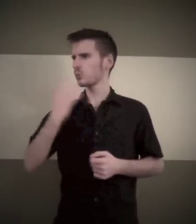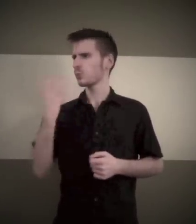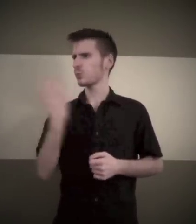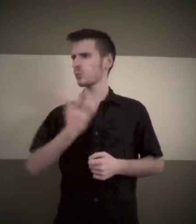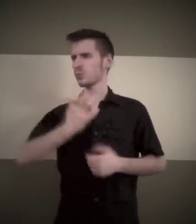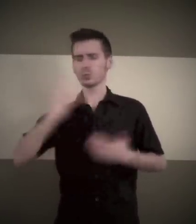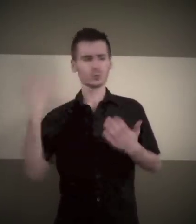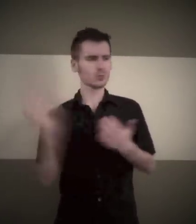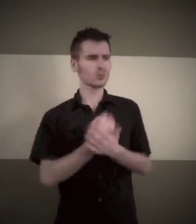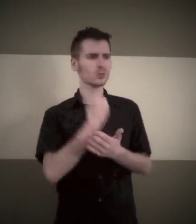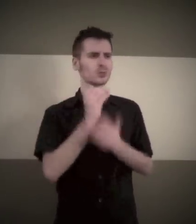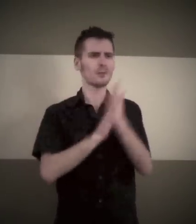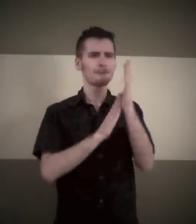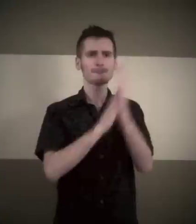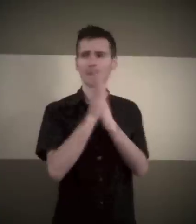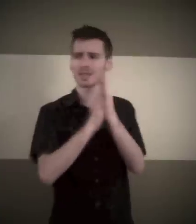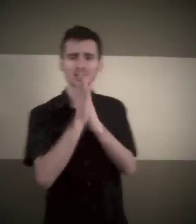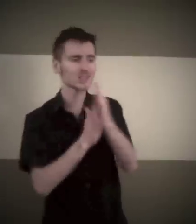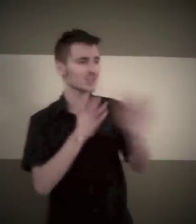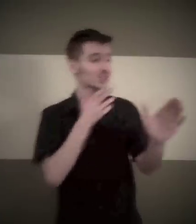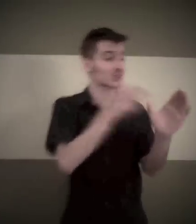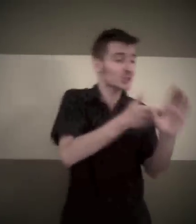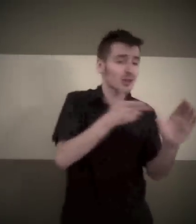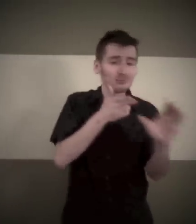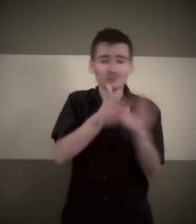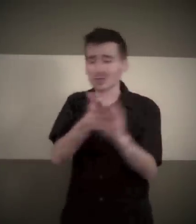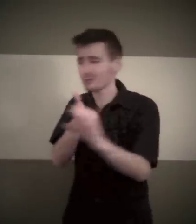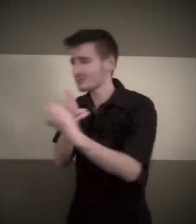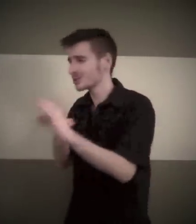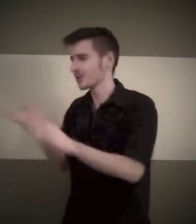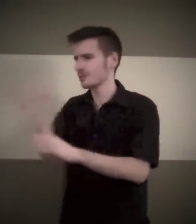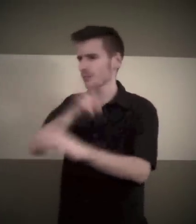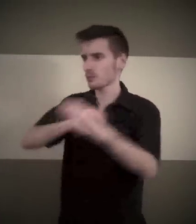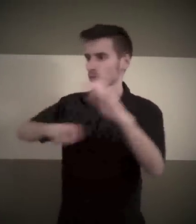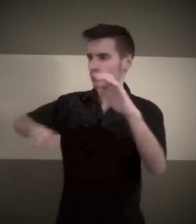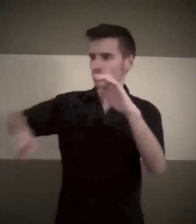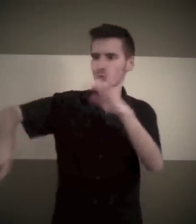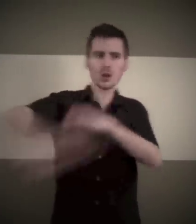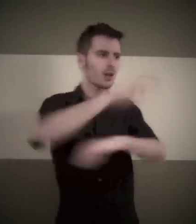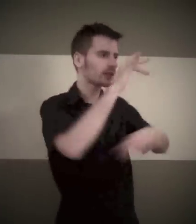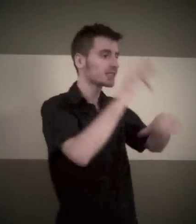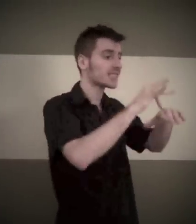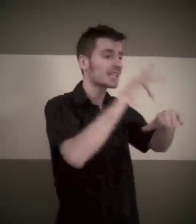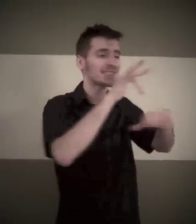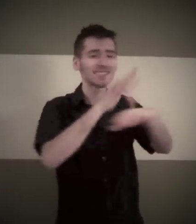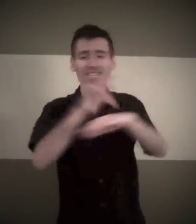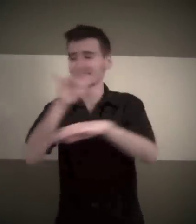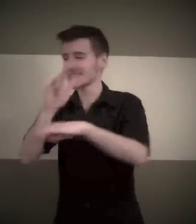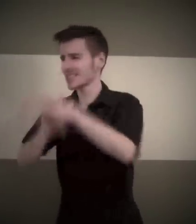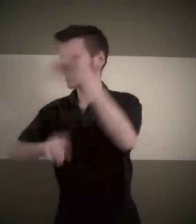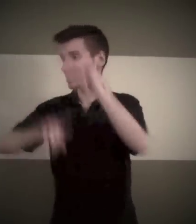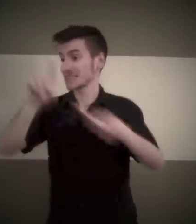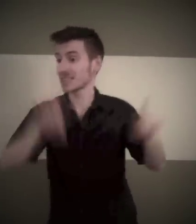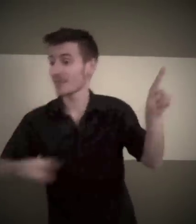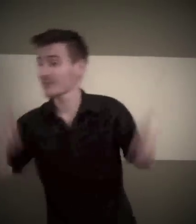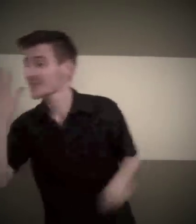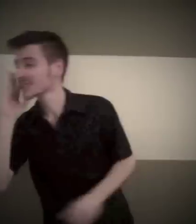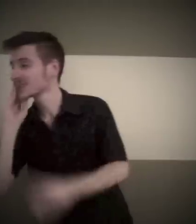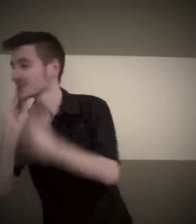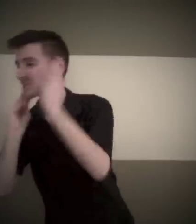I owned every second that this world could give I saw so many places, the things that I